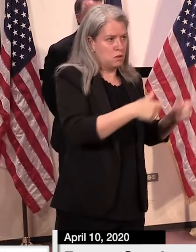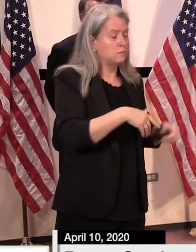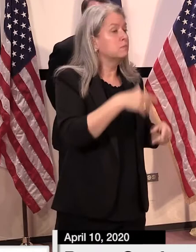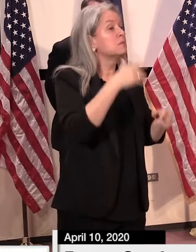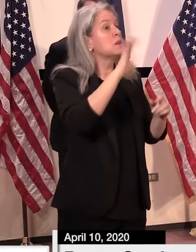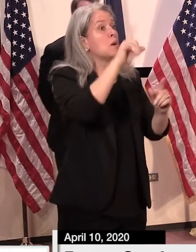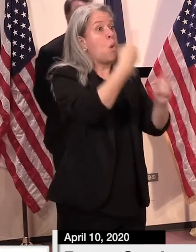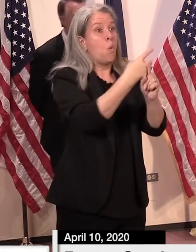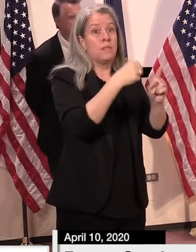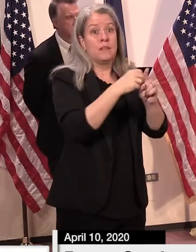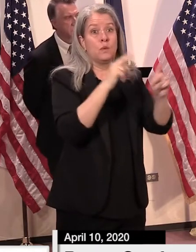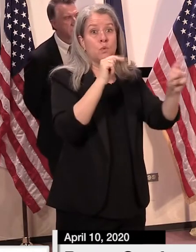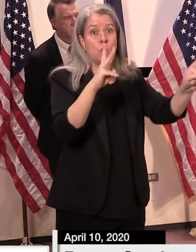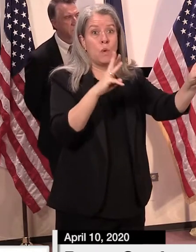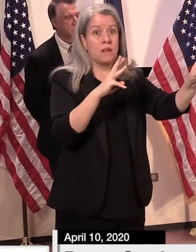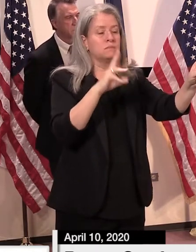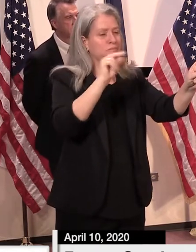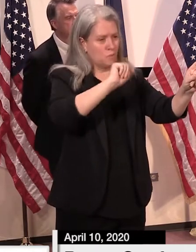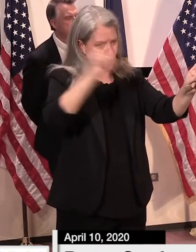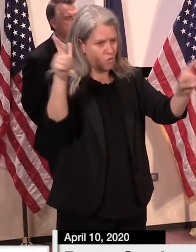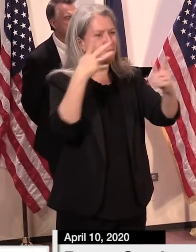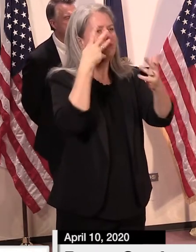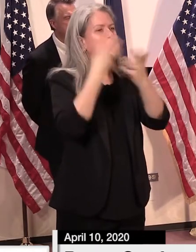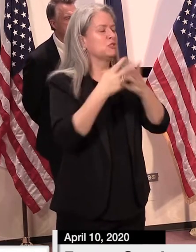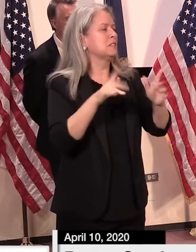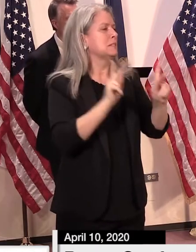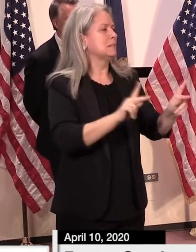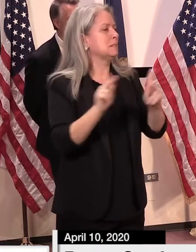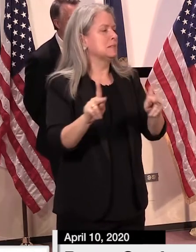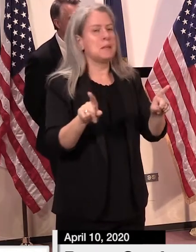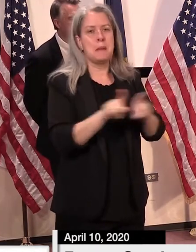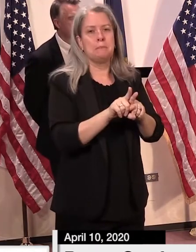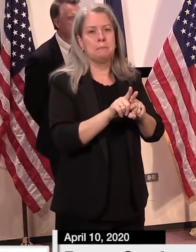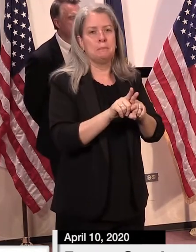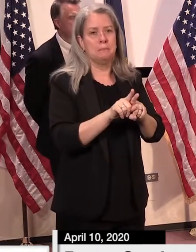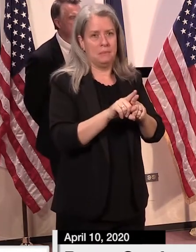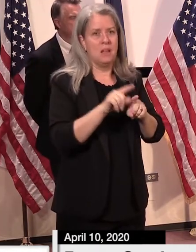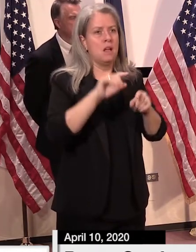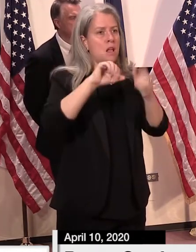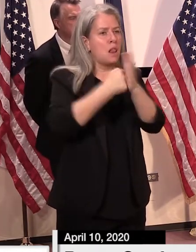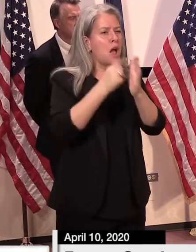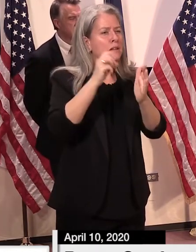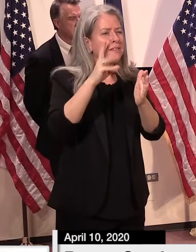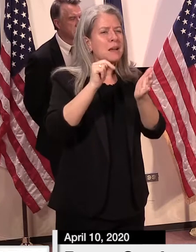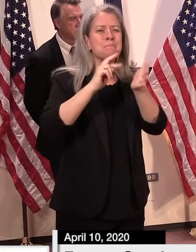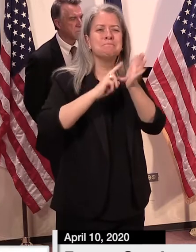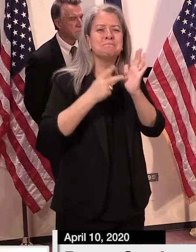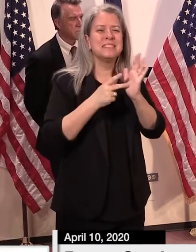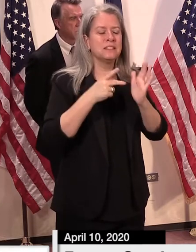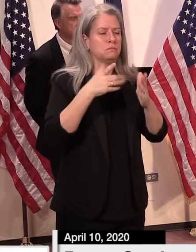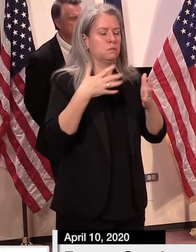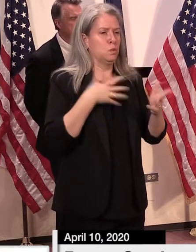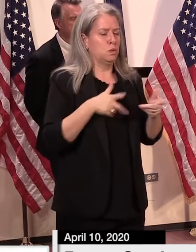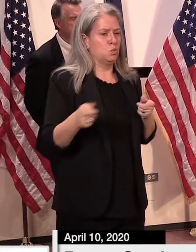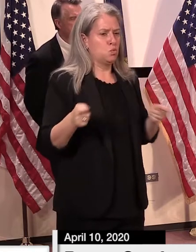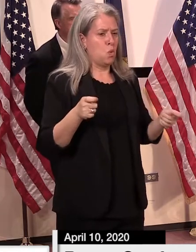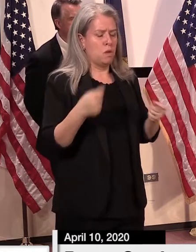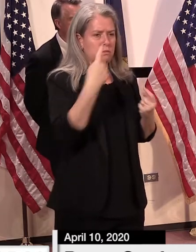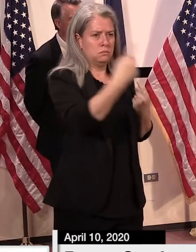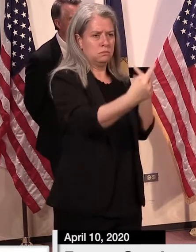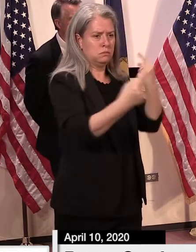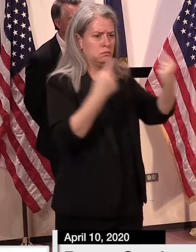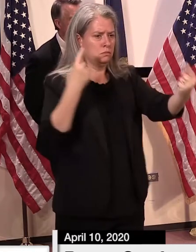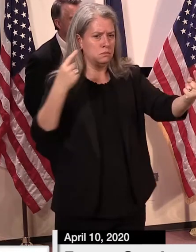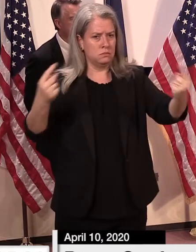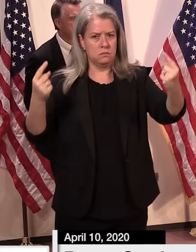have been placed in full lockdown temporarily. A full lockdown is a controlled measure to mitigate any further spread